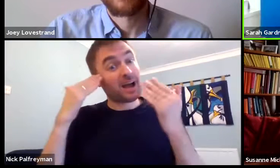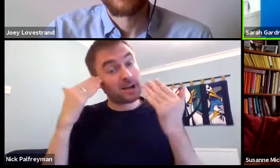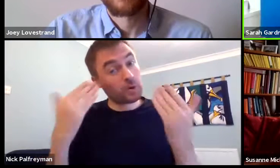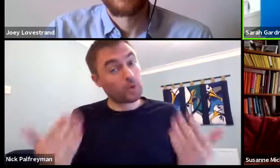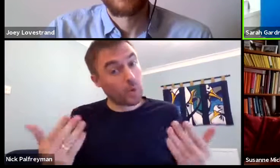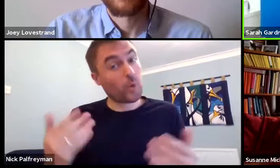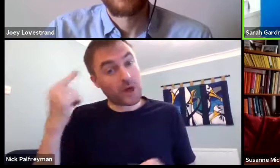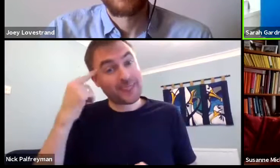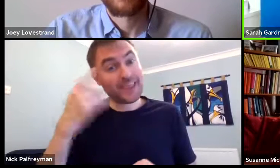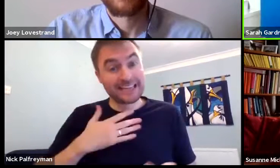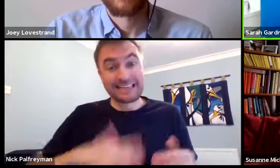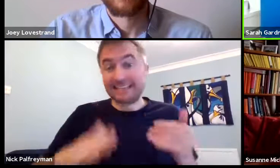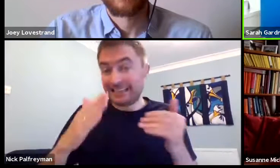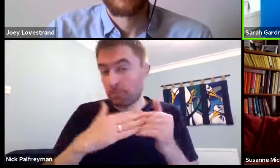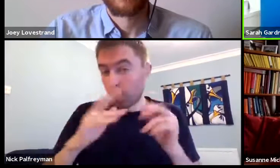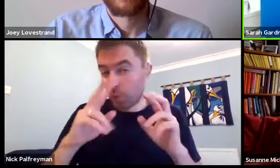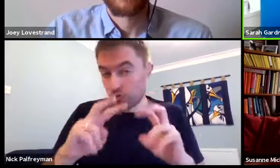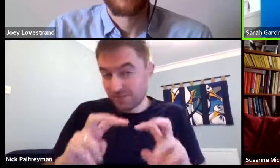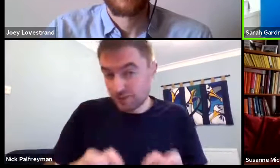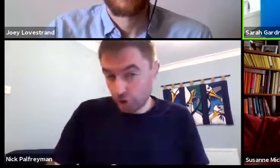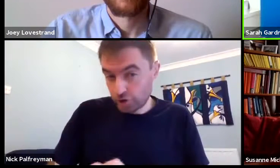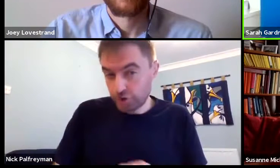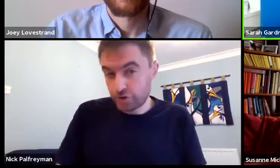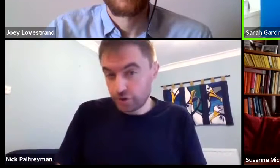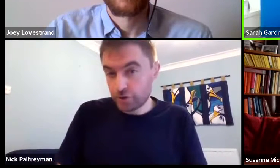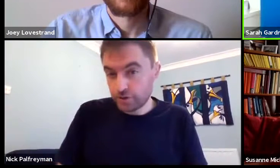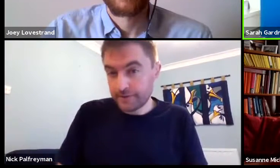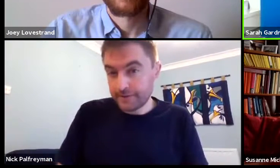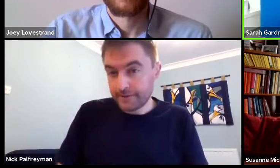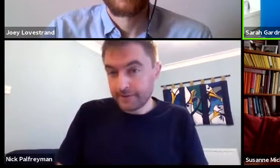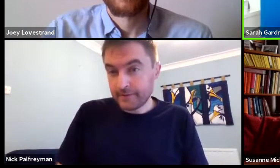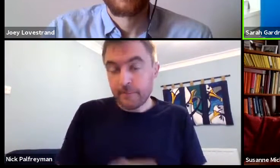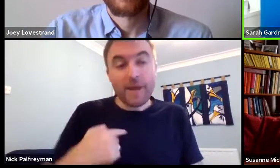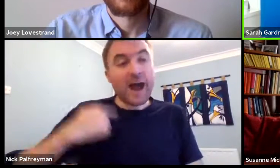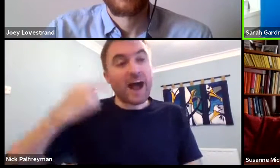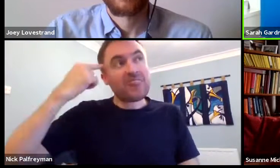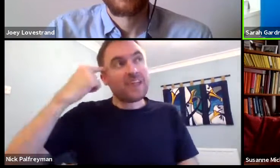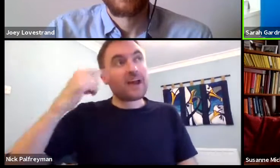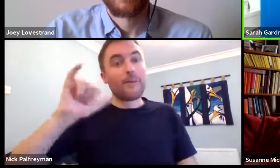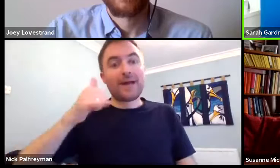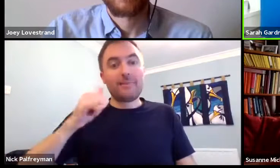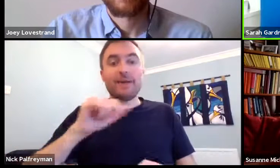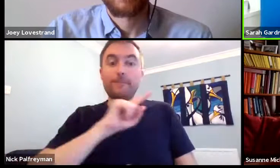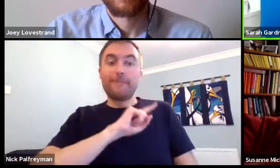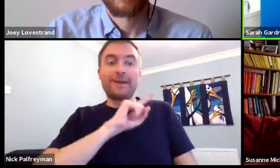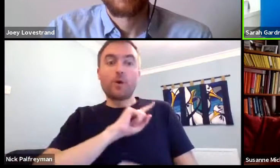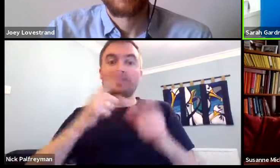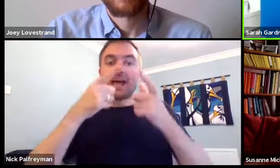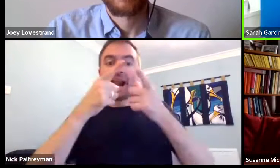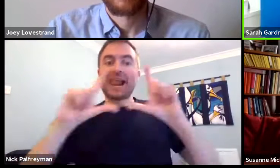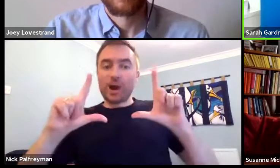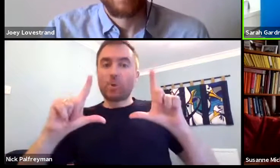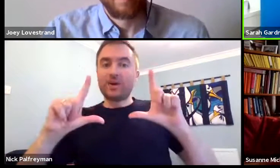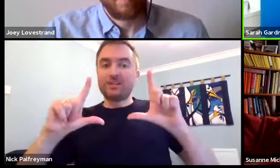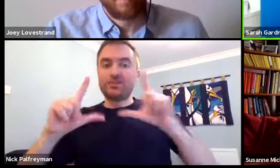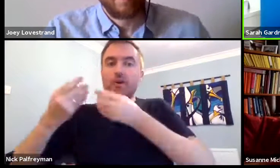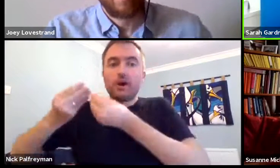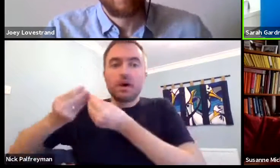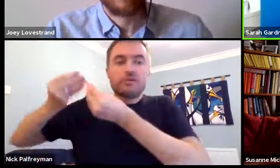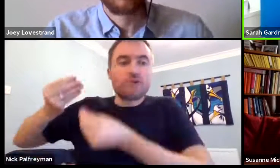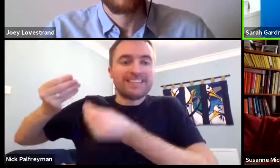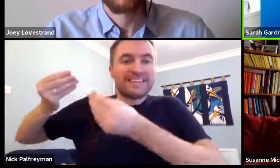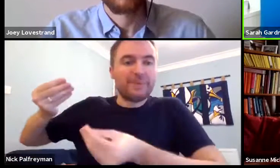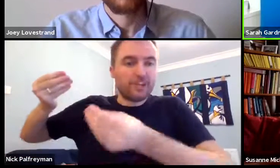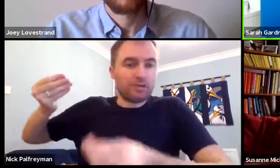I mean, to be honest with you, I don't really know. So I think a lot more research is required in that field